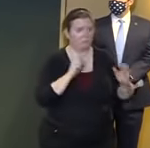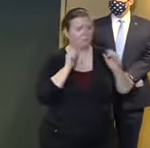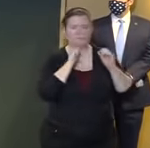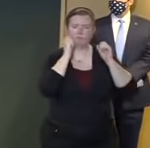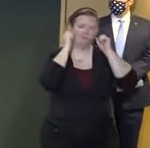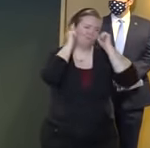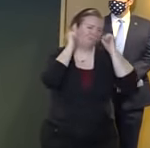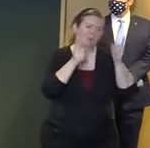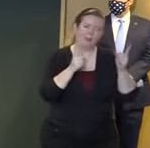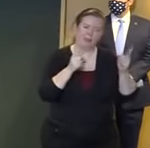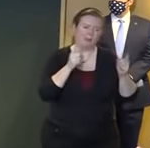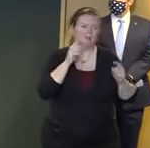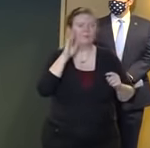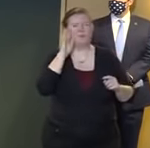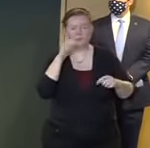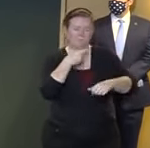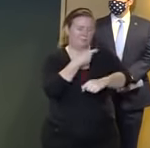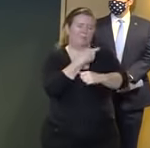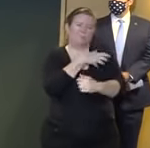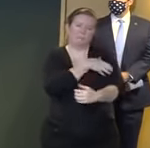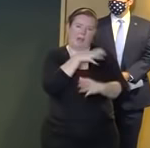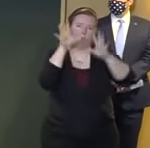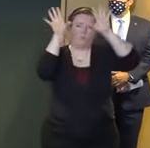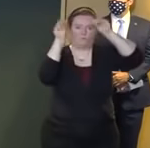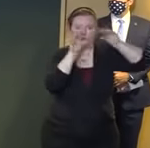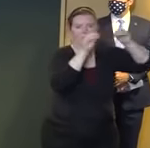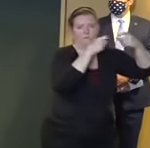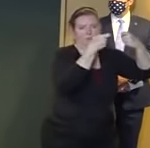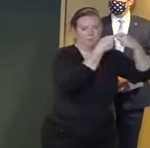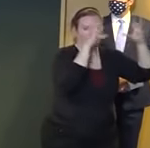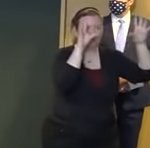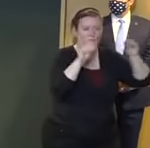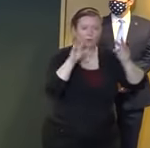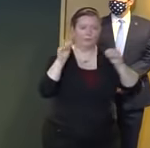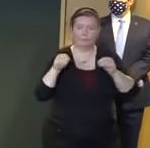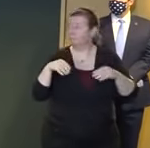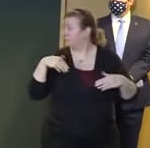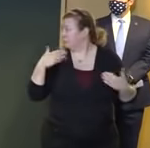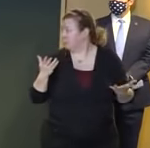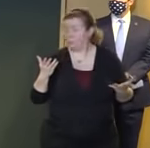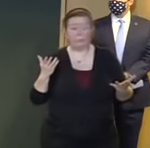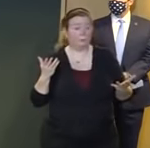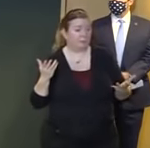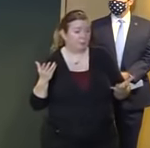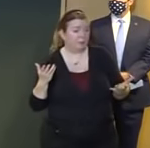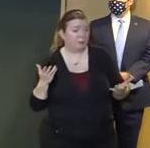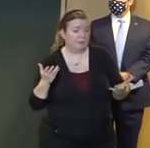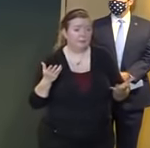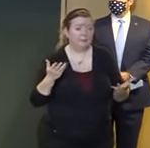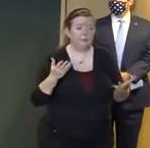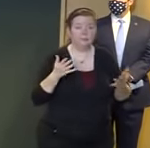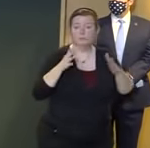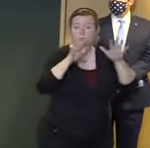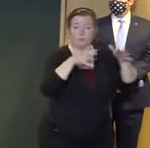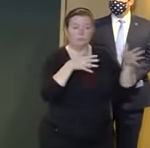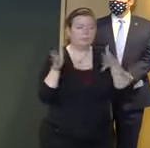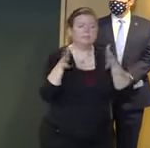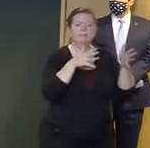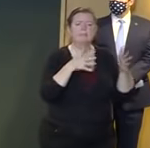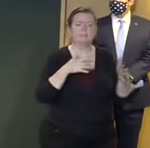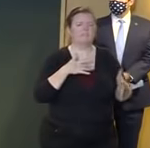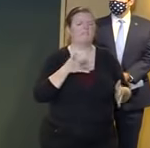outages across the state Joe they're modest at the moment but that's not going to stay that way I spoke personally